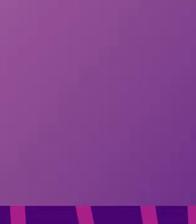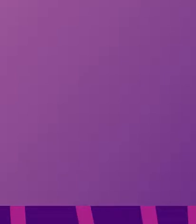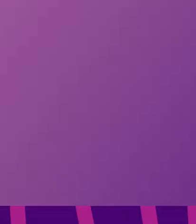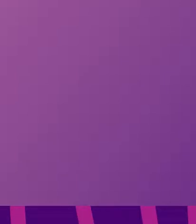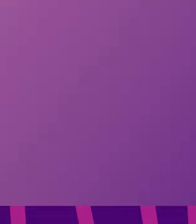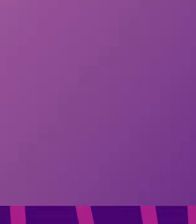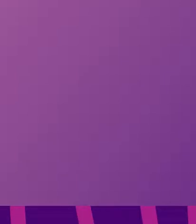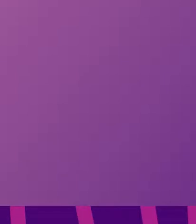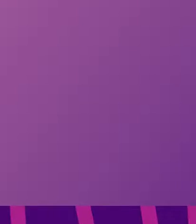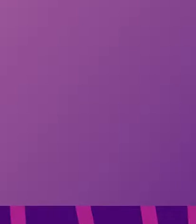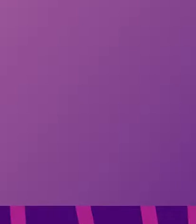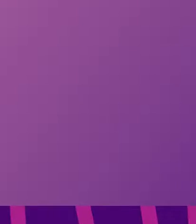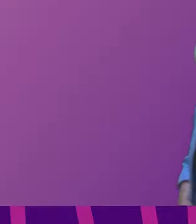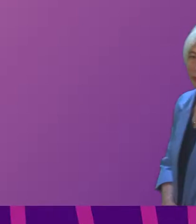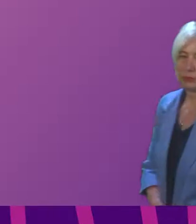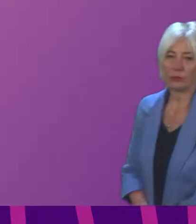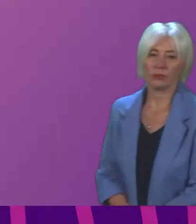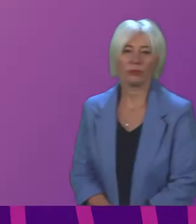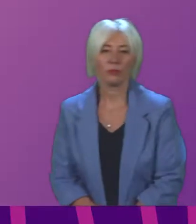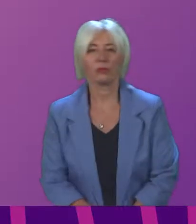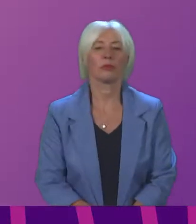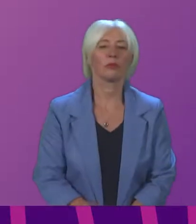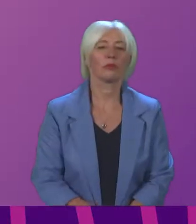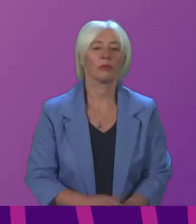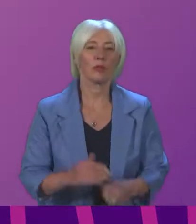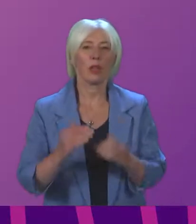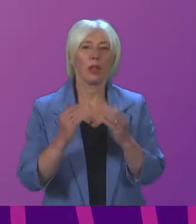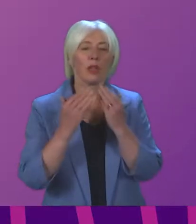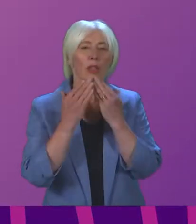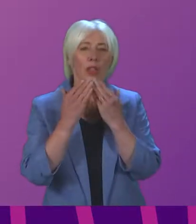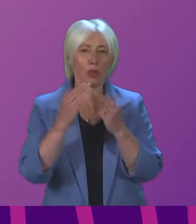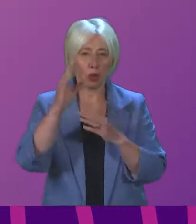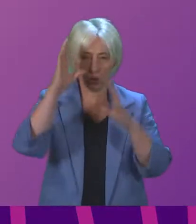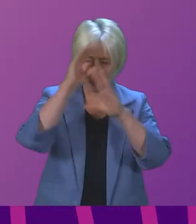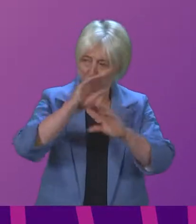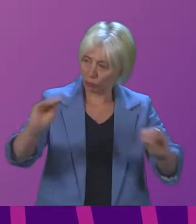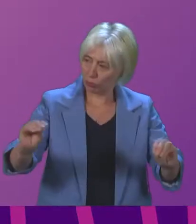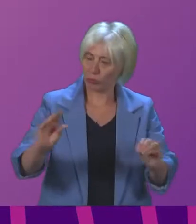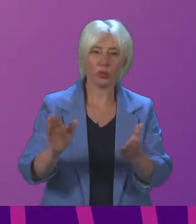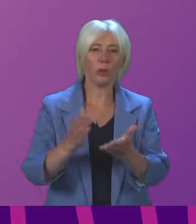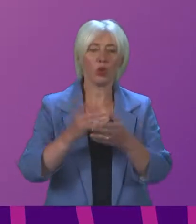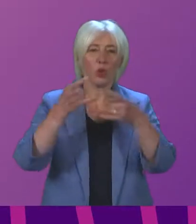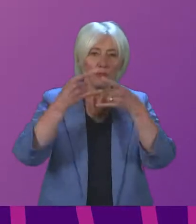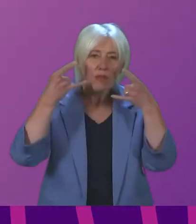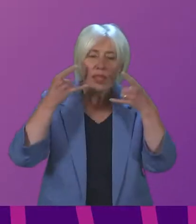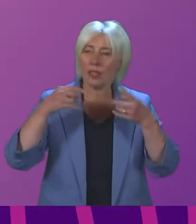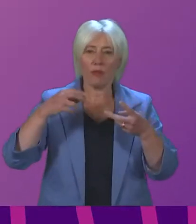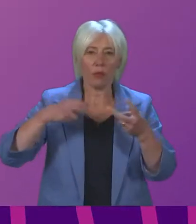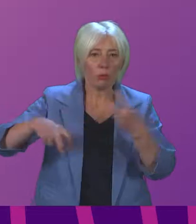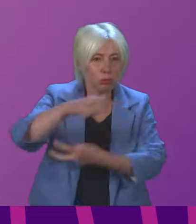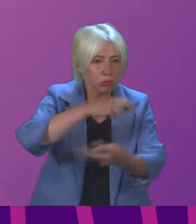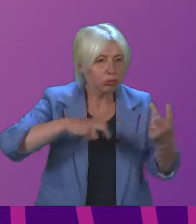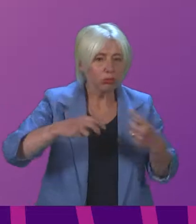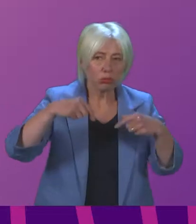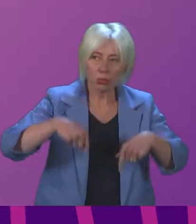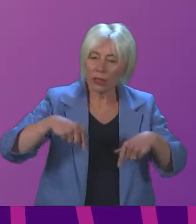Thank you and can I remind members of the COVID-related measures that are in place and that face coverings should be worn when moving around the chamber and across the